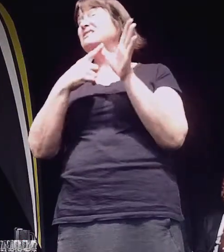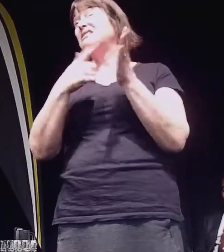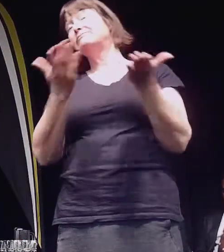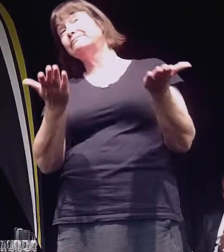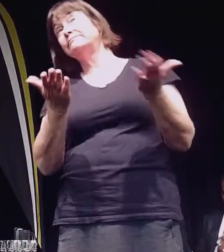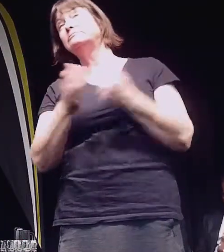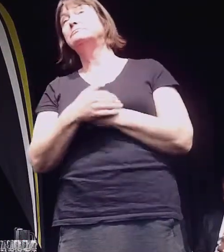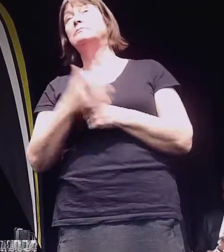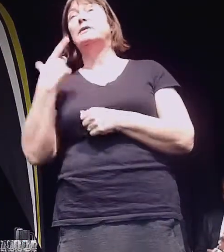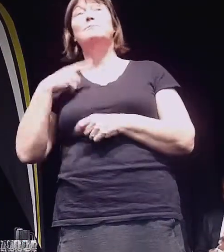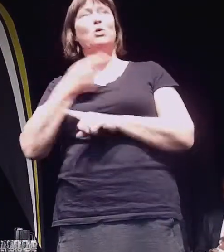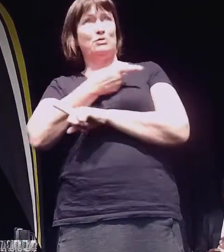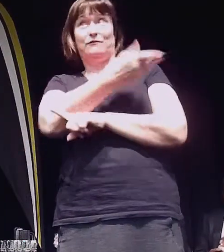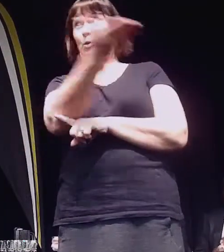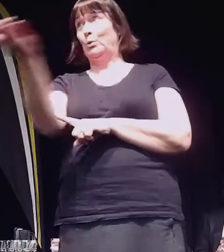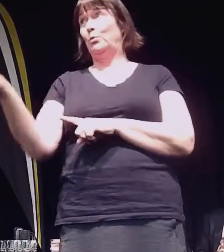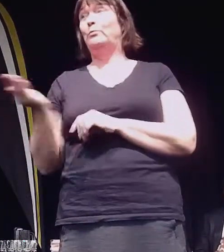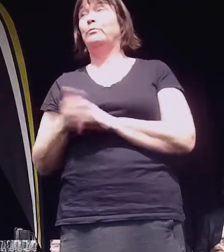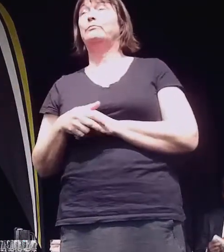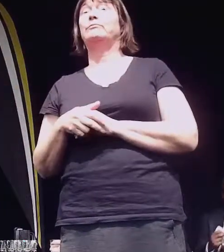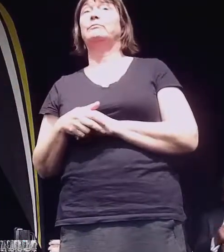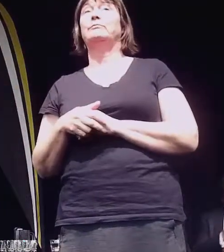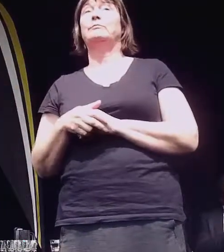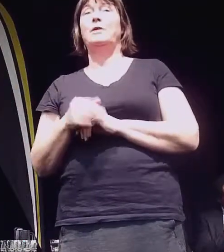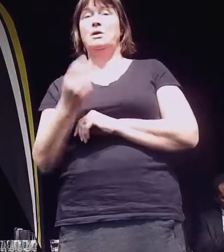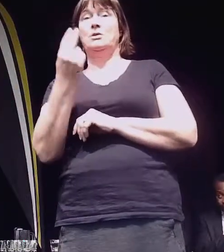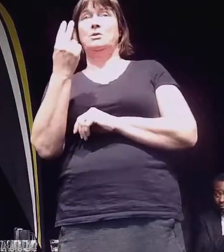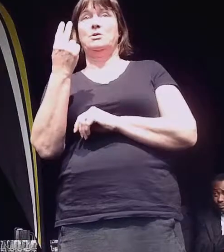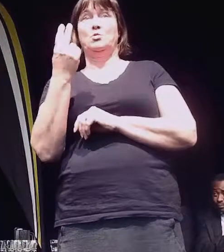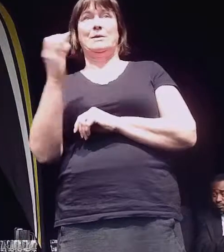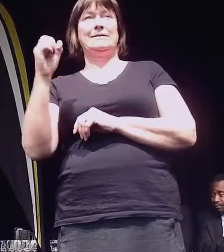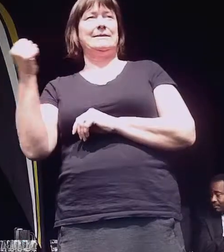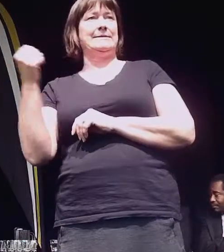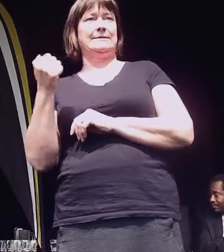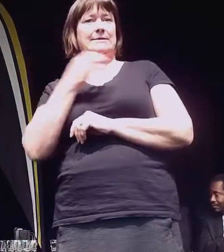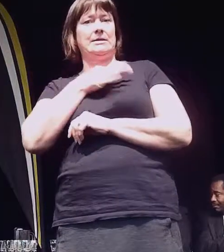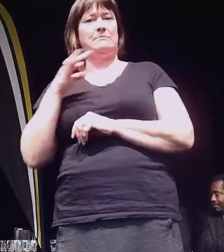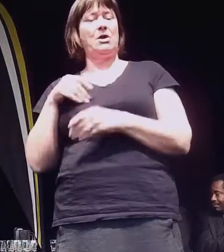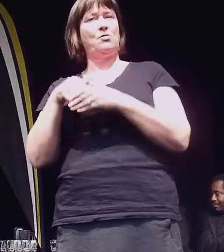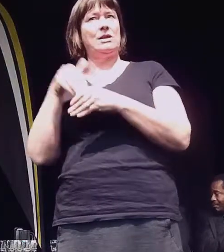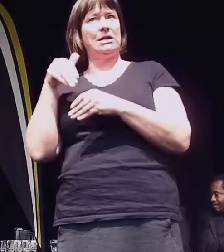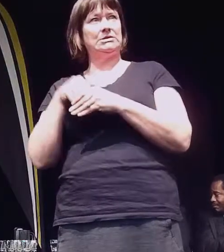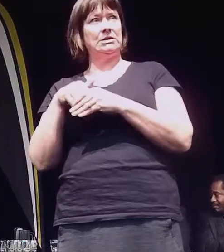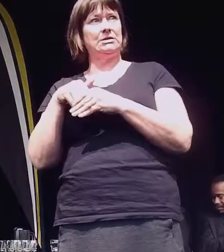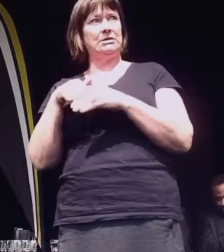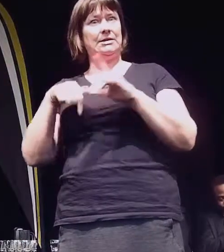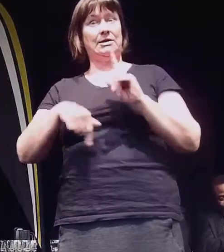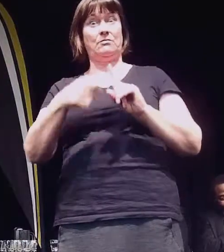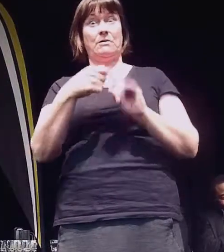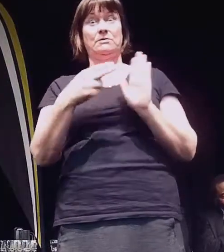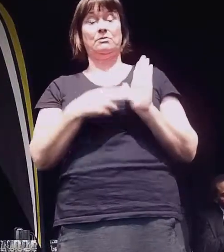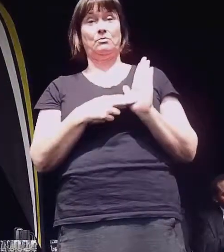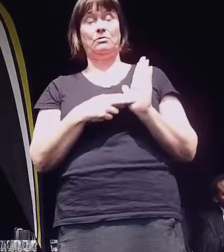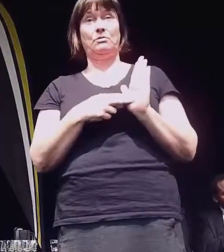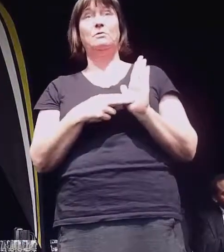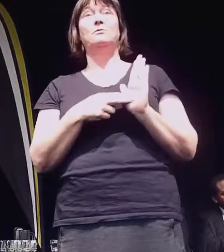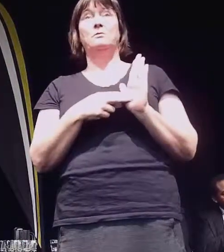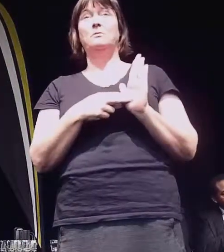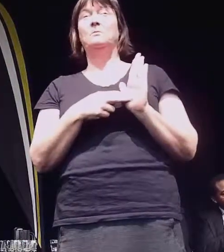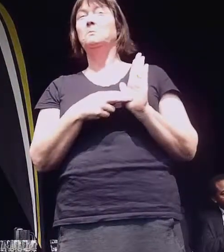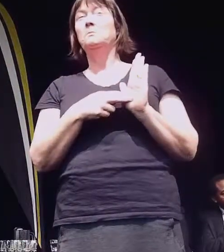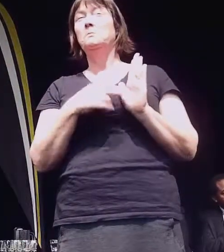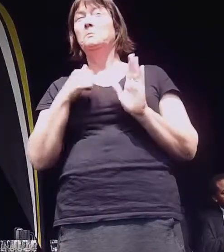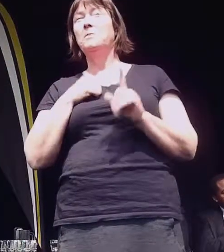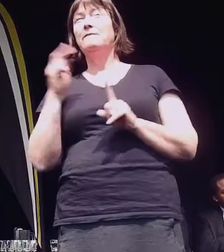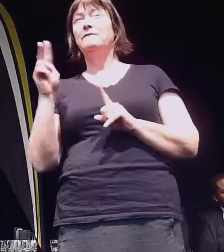this, it's because of you. In 2016, the mayoral election in Palmerston North in my view